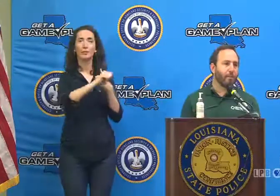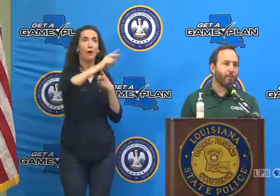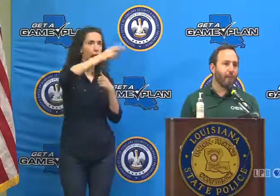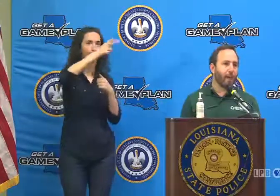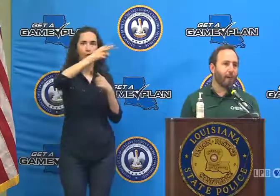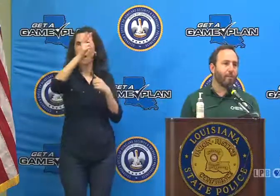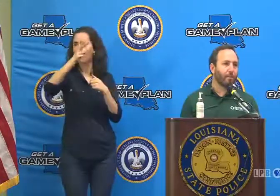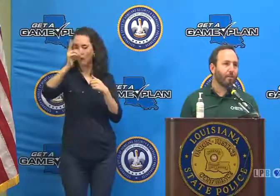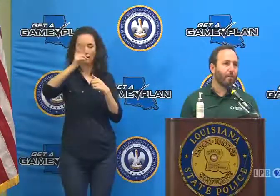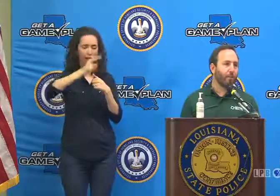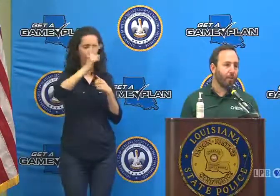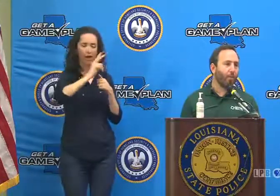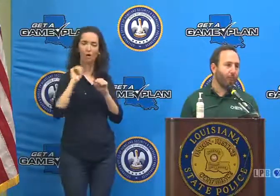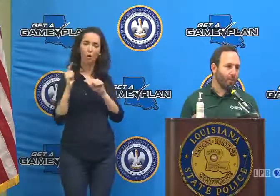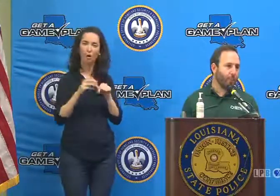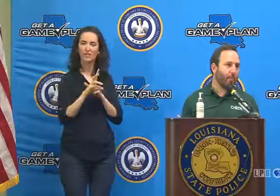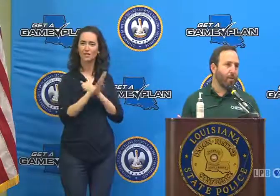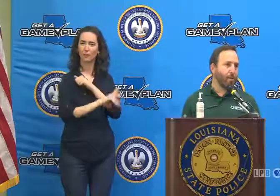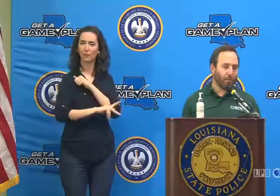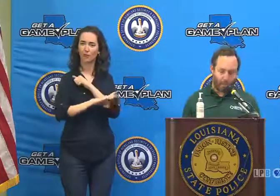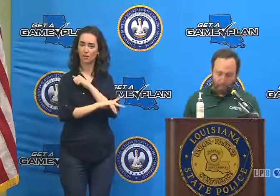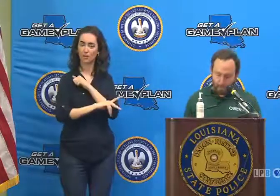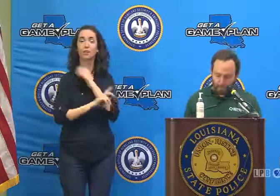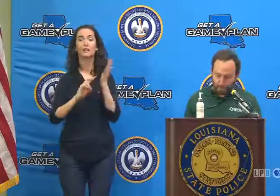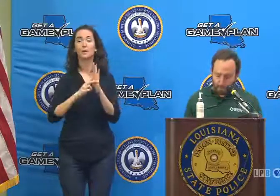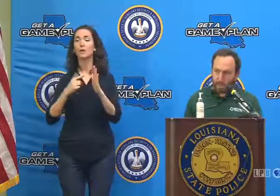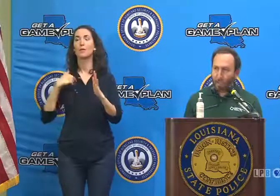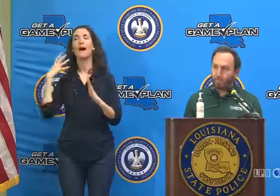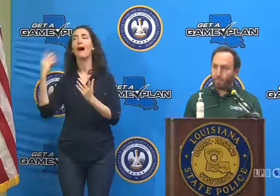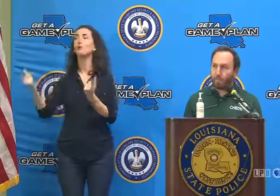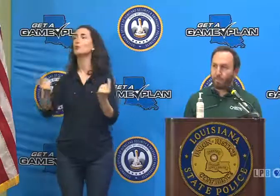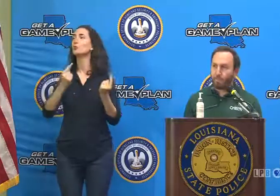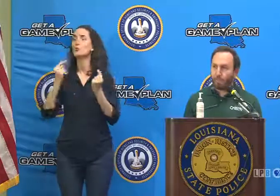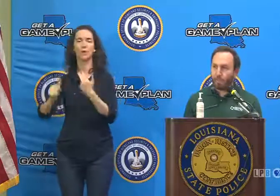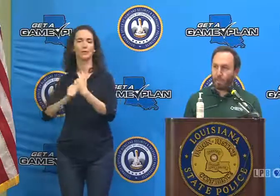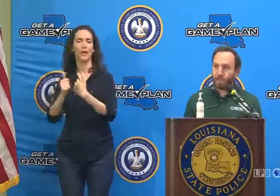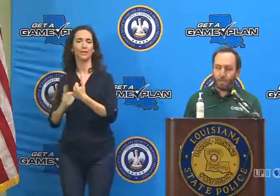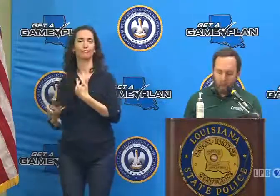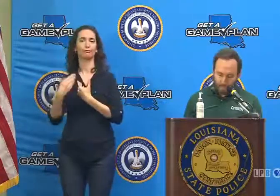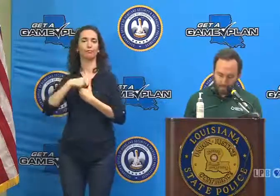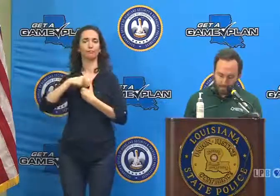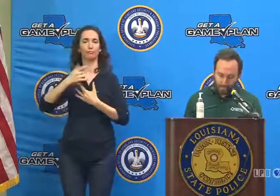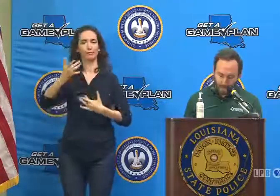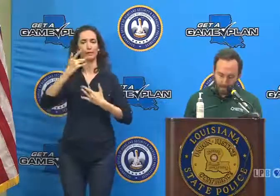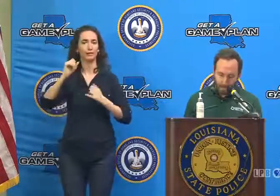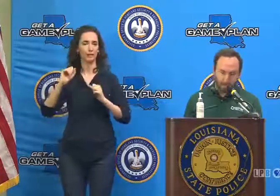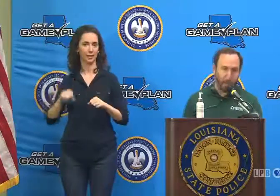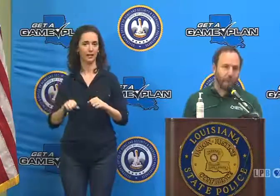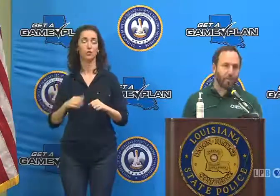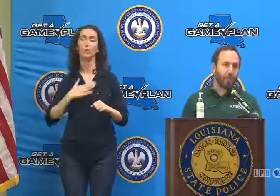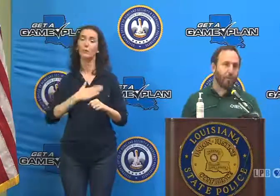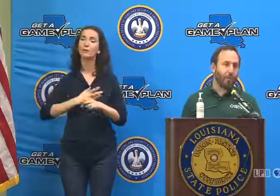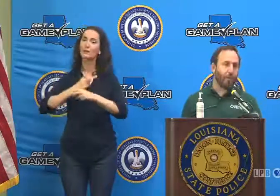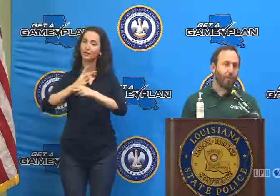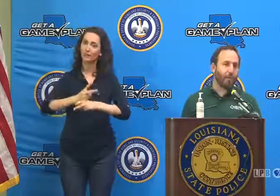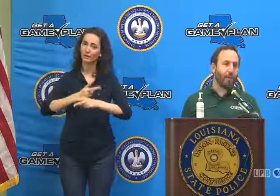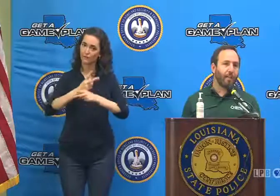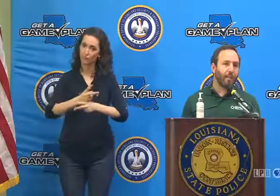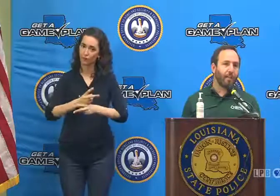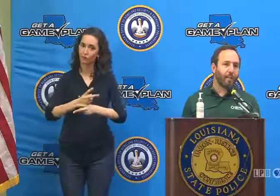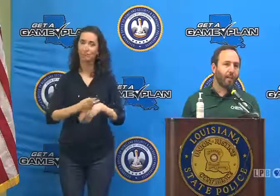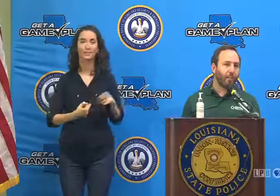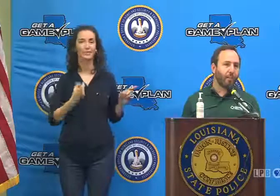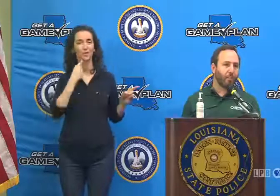risk to encounter COVID, your community transmission risk. So please be cognizant of that. The governor mentioned that, unfortunately,